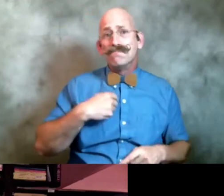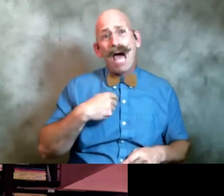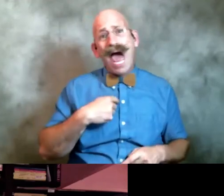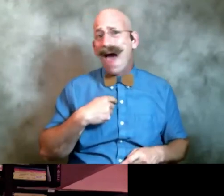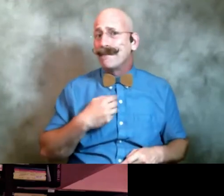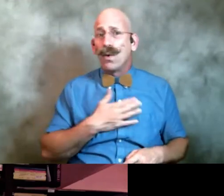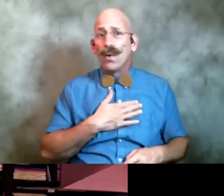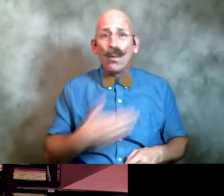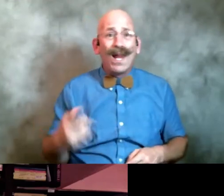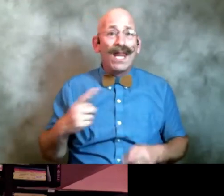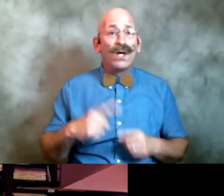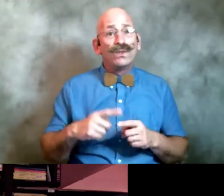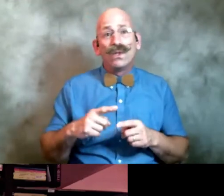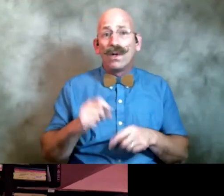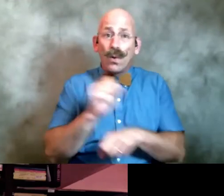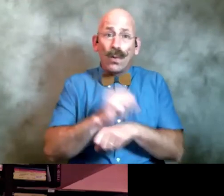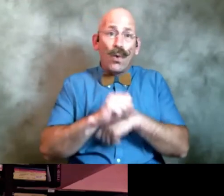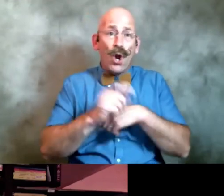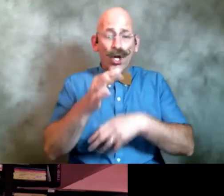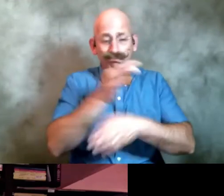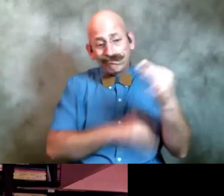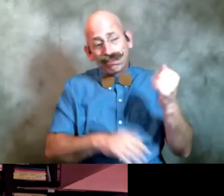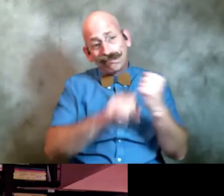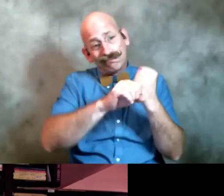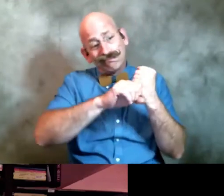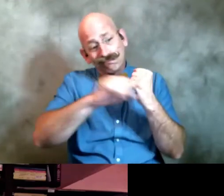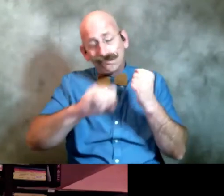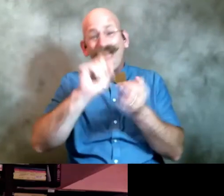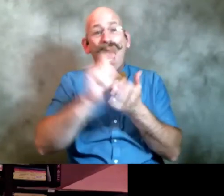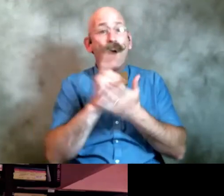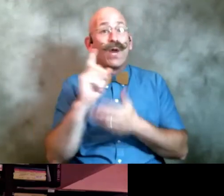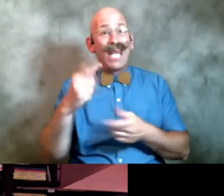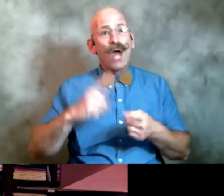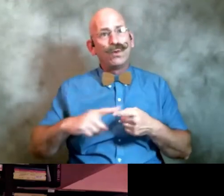to work another hour later and make up for it